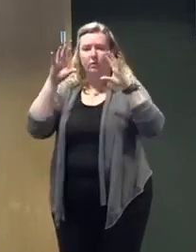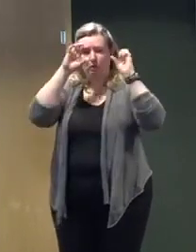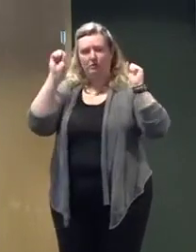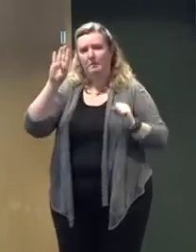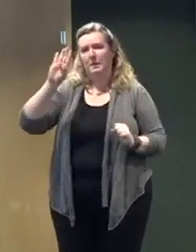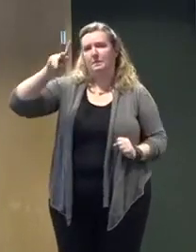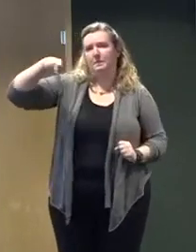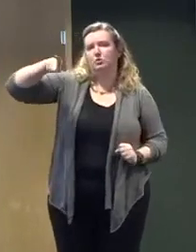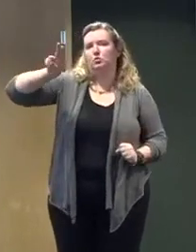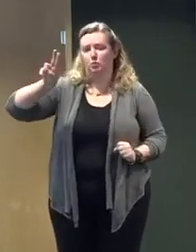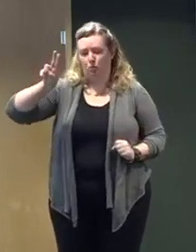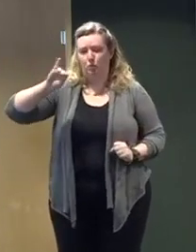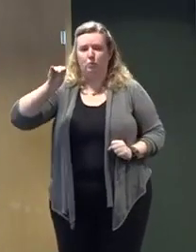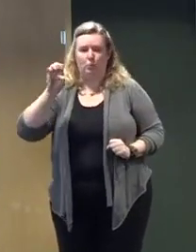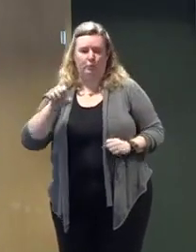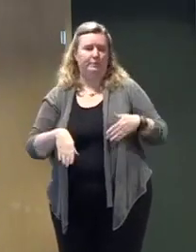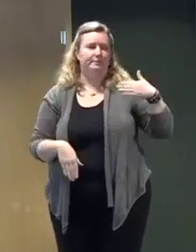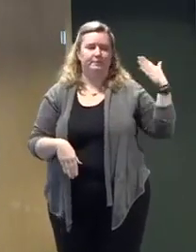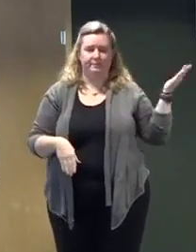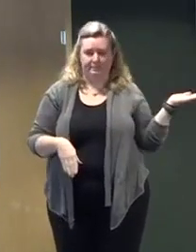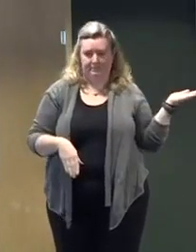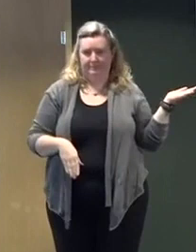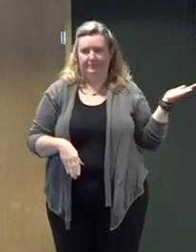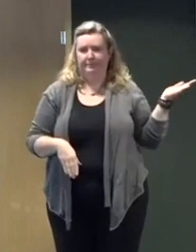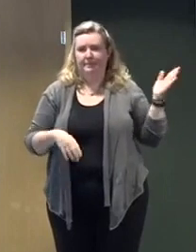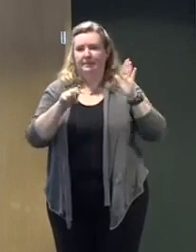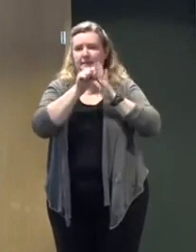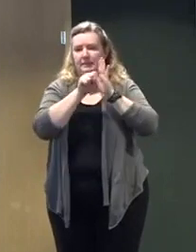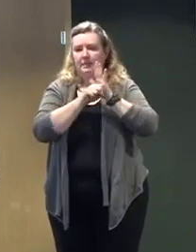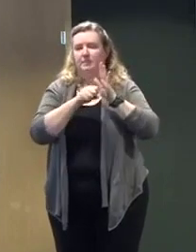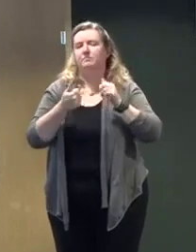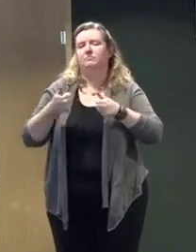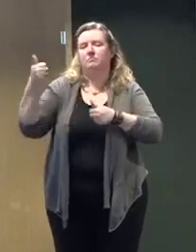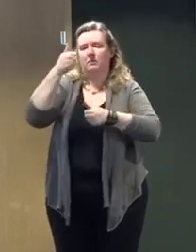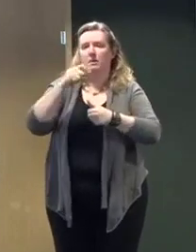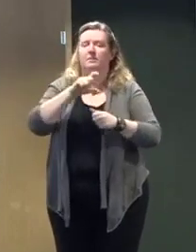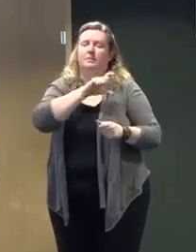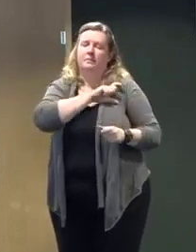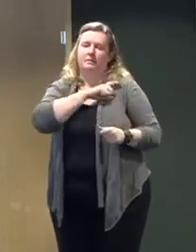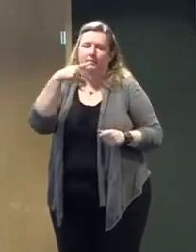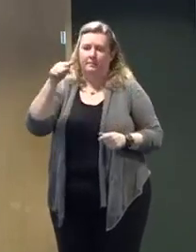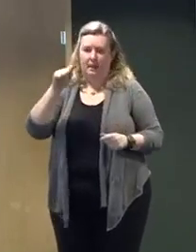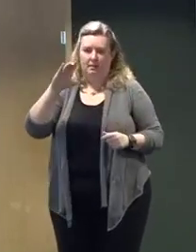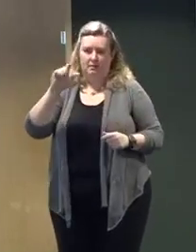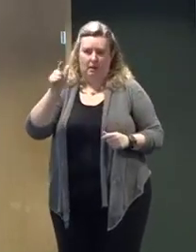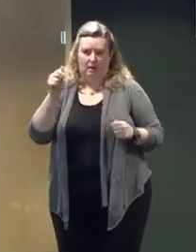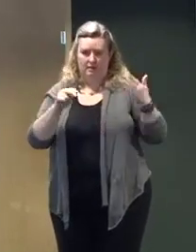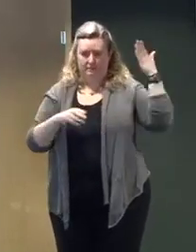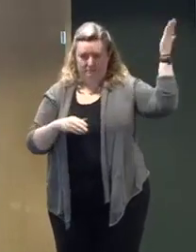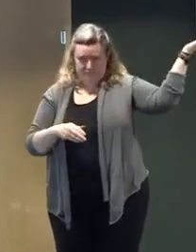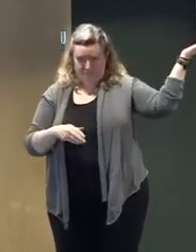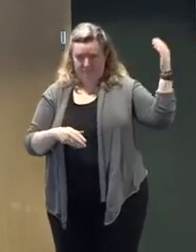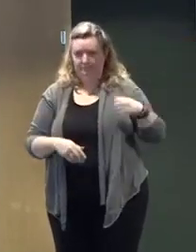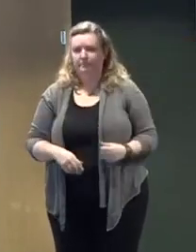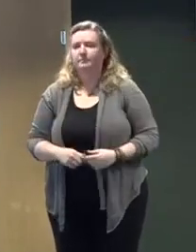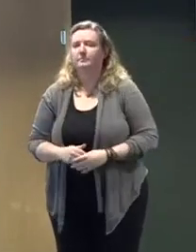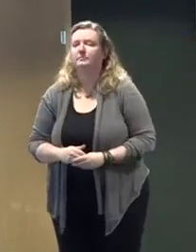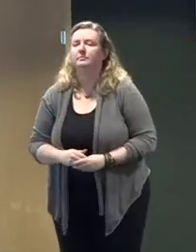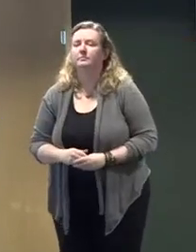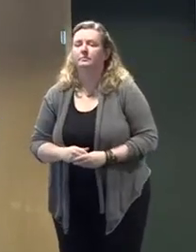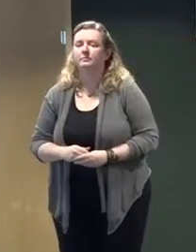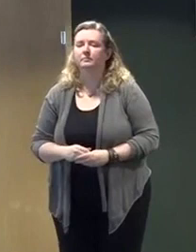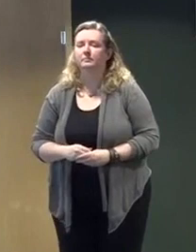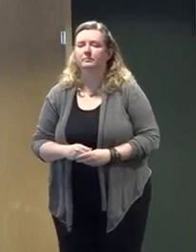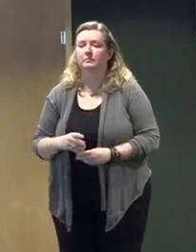Joe Fiordaliso, and to my left, State Police Superintendent Colonel Pat Callaghan. I will leave it to Diane, Joe, and